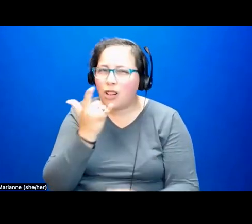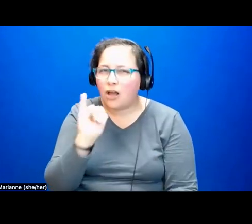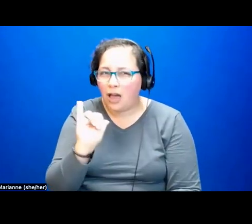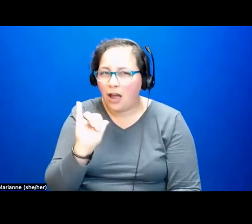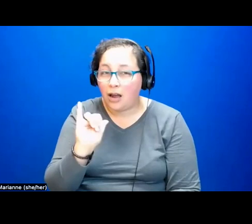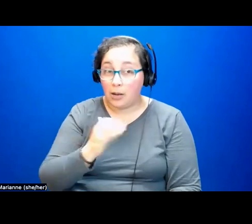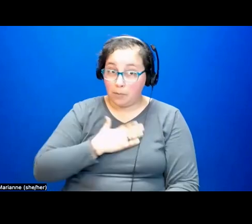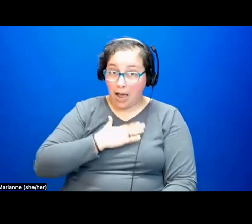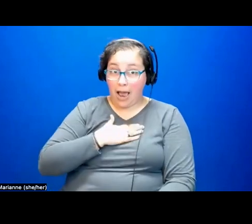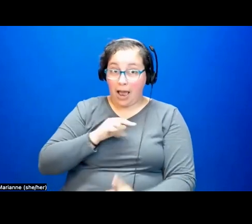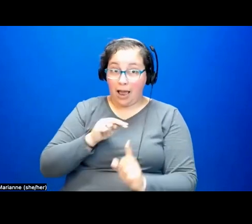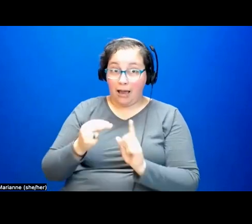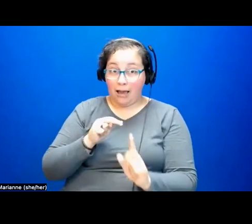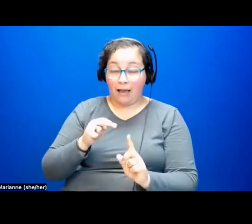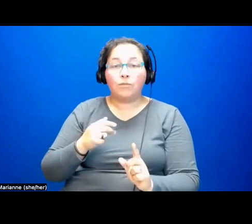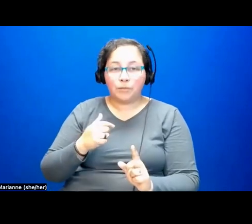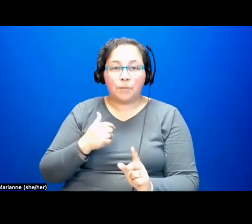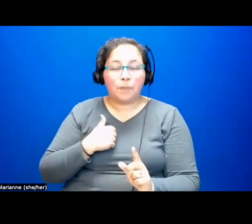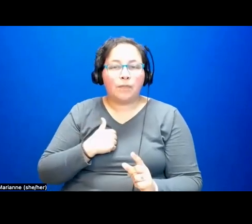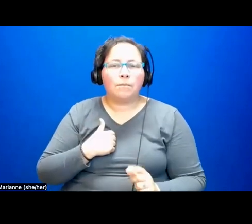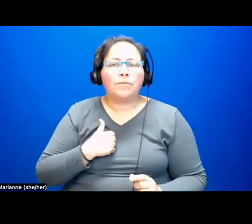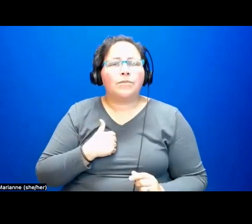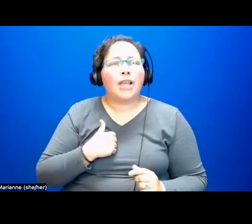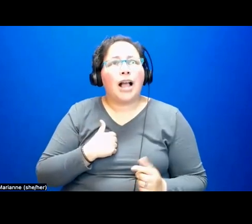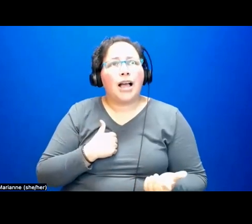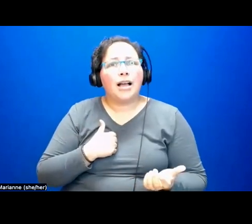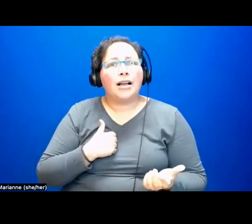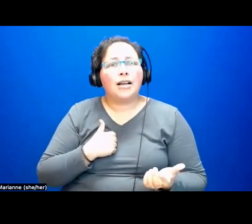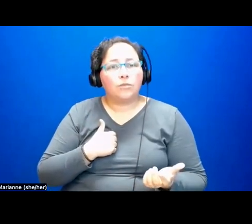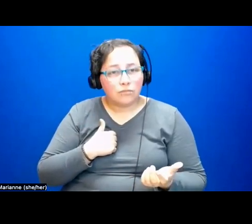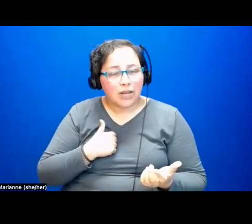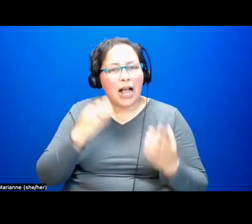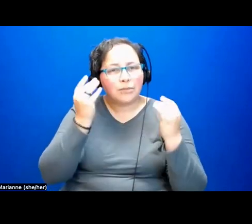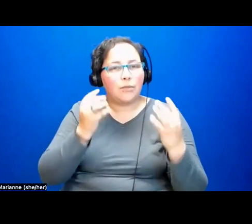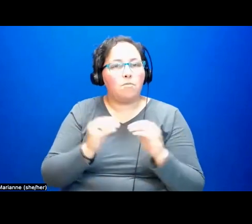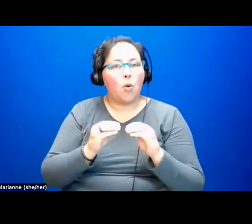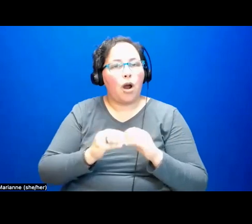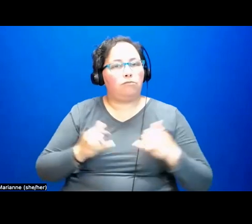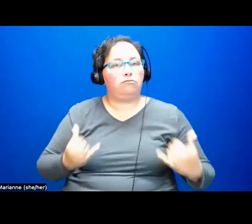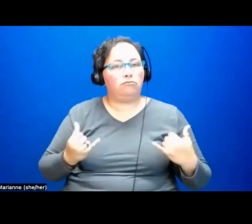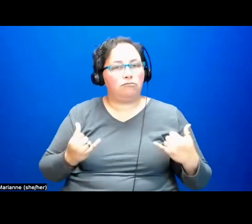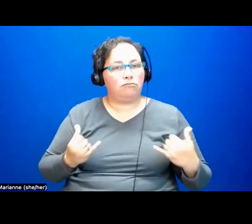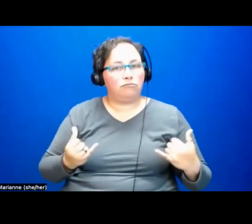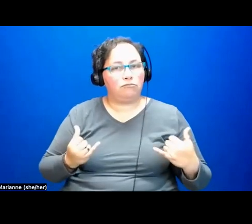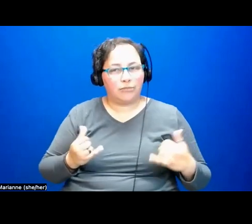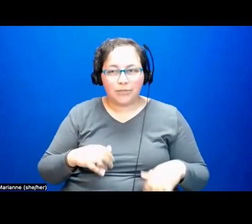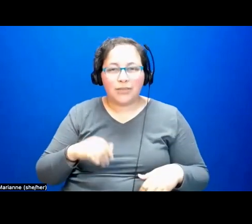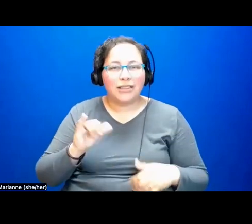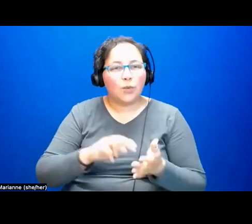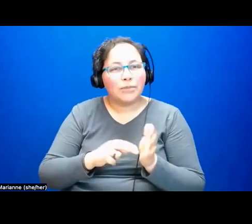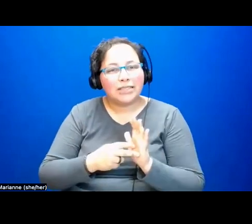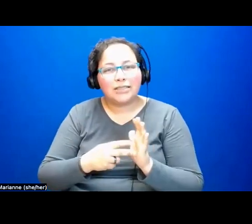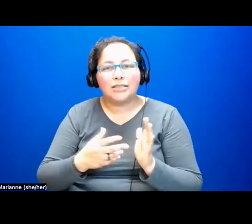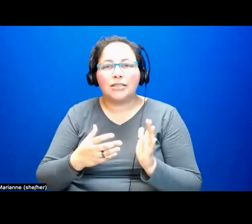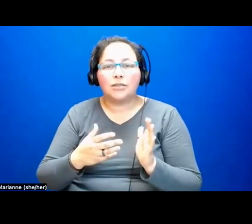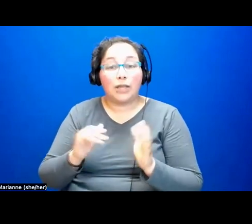me, the abolitionist, abolition is presence, is presence of the sort that Kali was